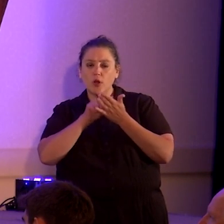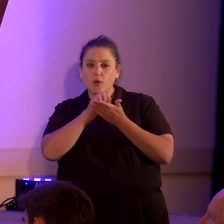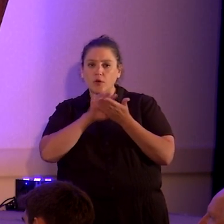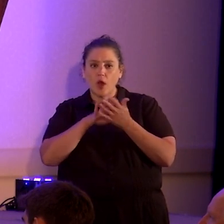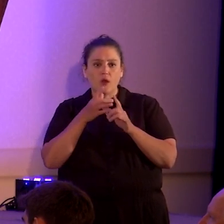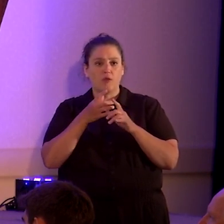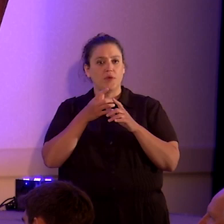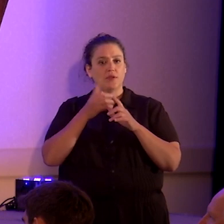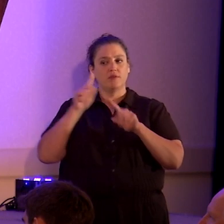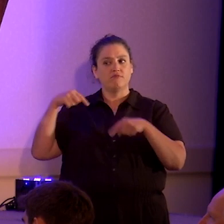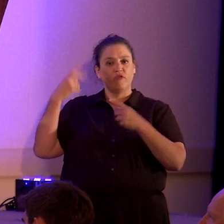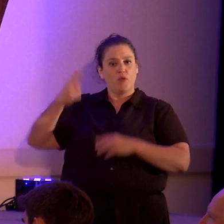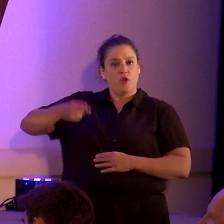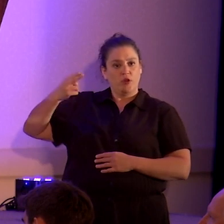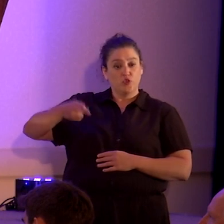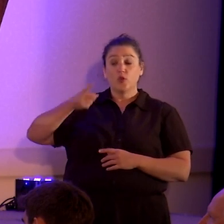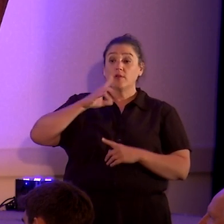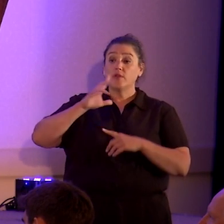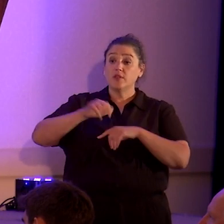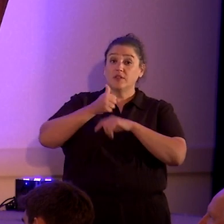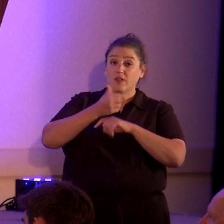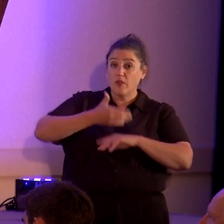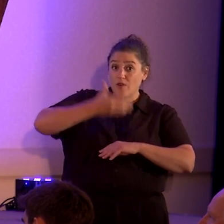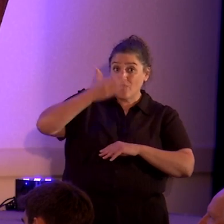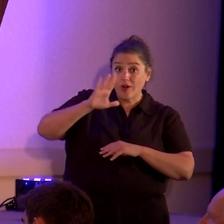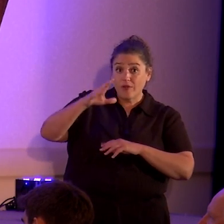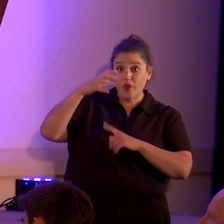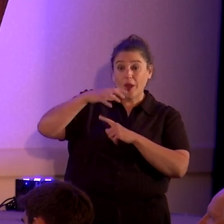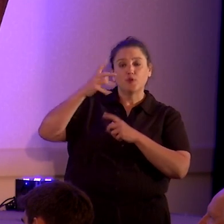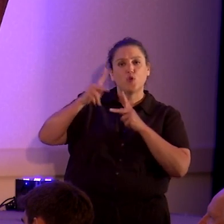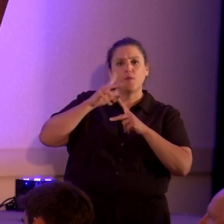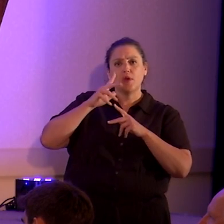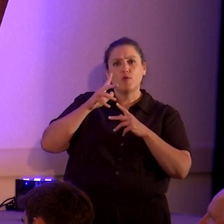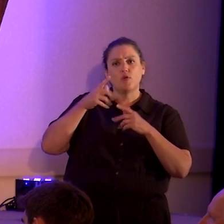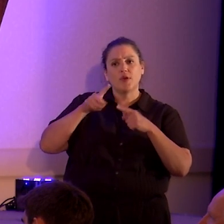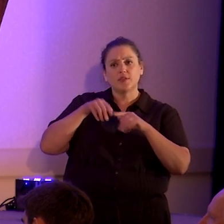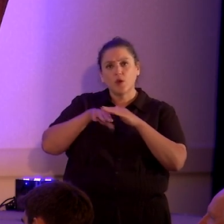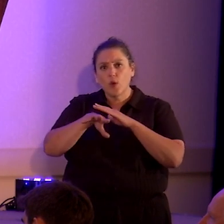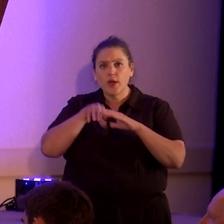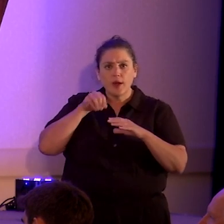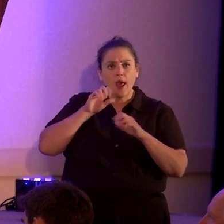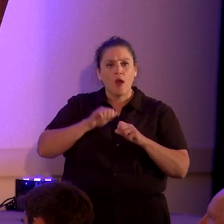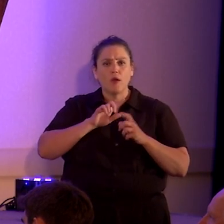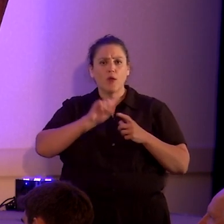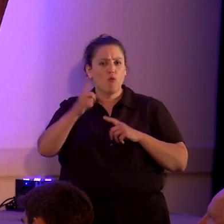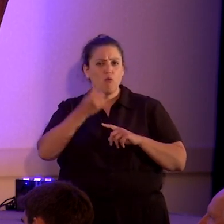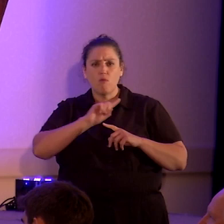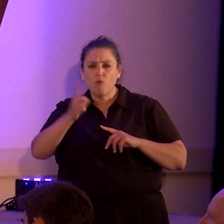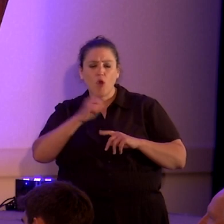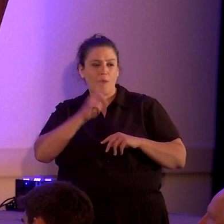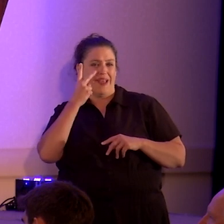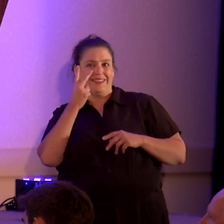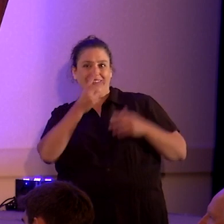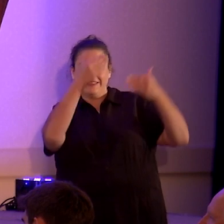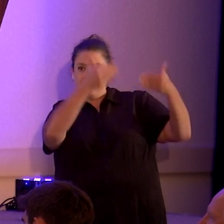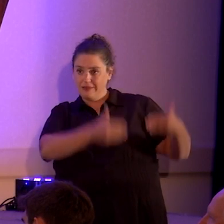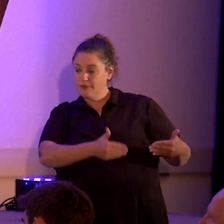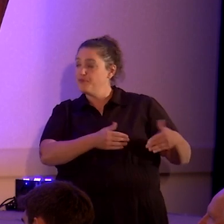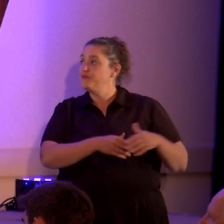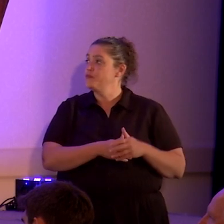mankind. They have placed this in the front of their capital so people going in and out pass by it and see it in a position of honor. So